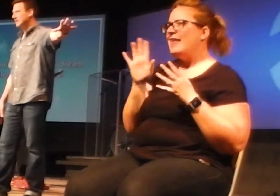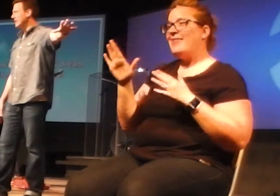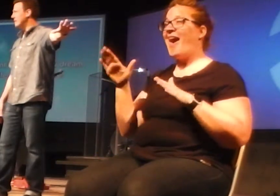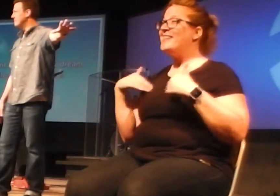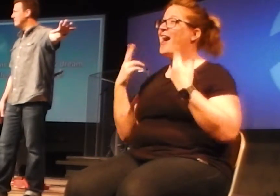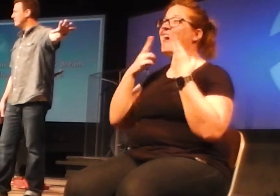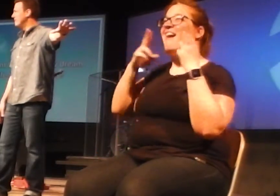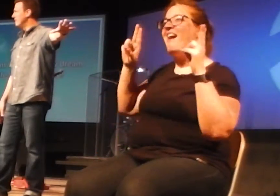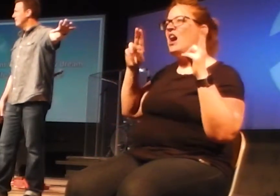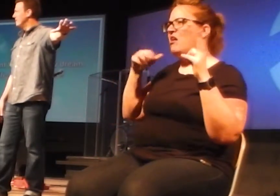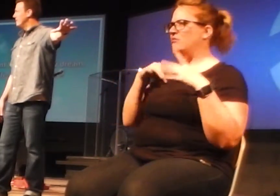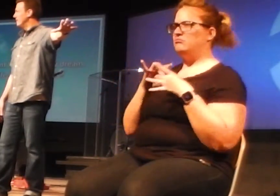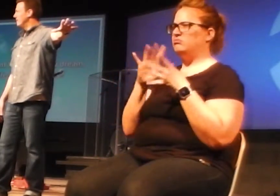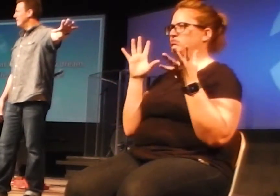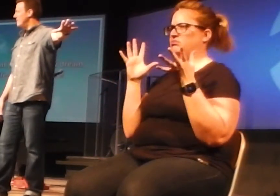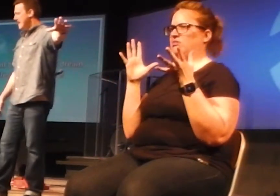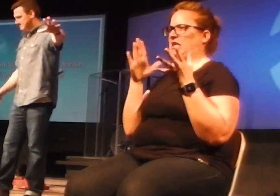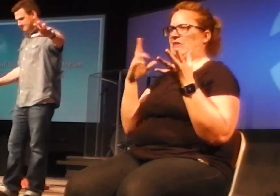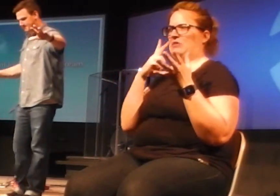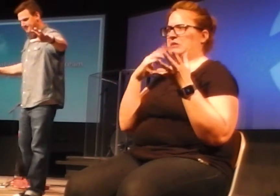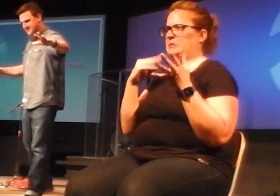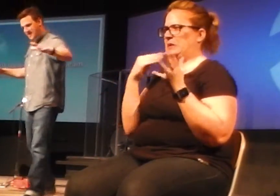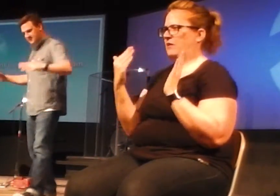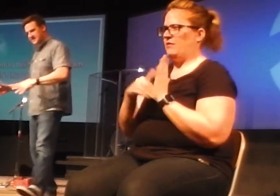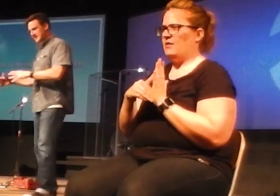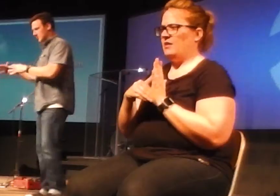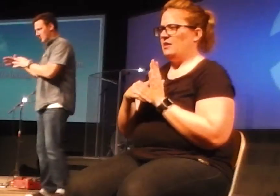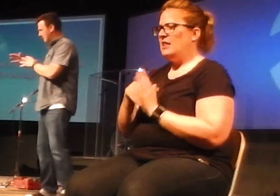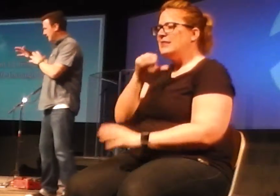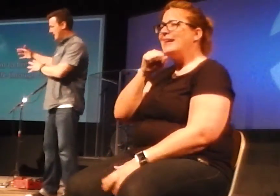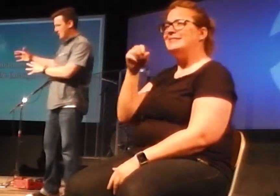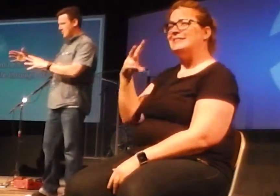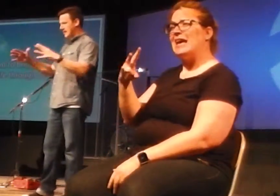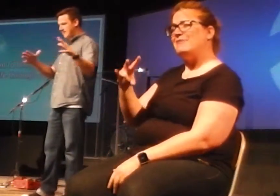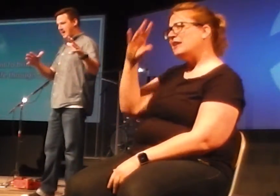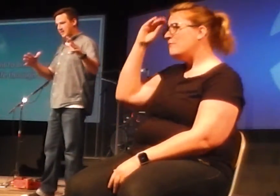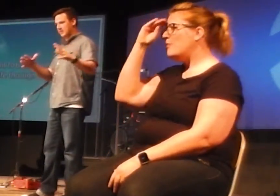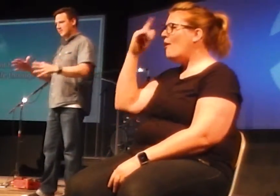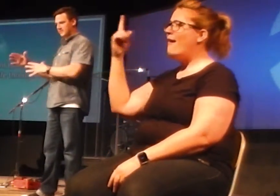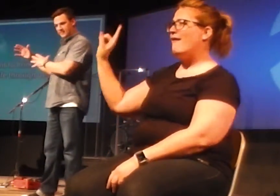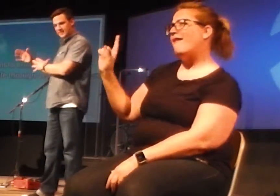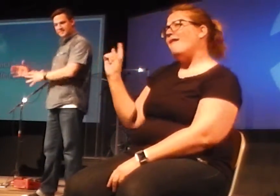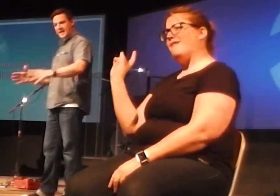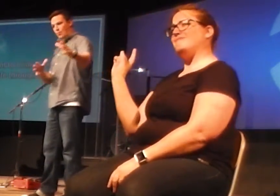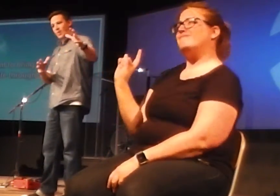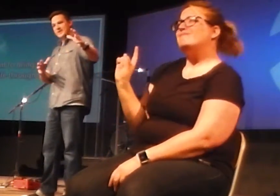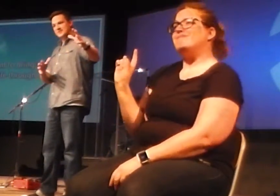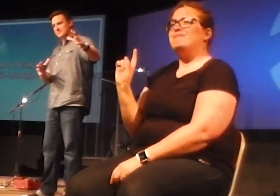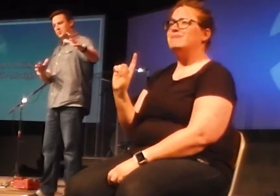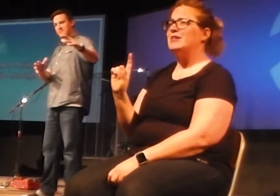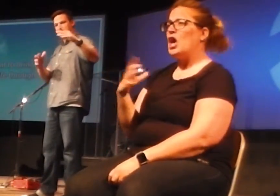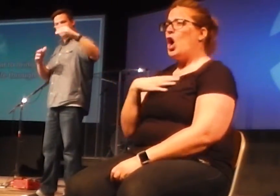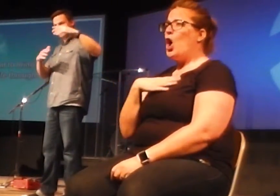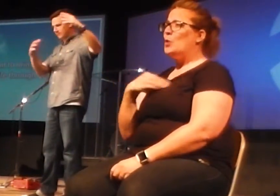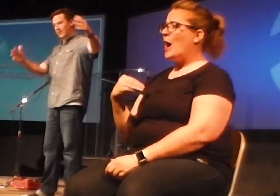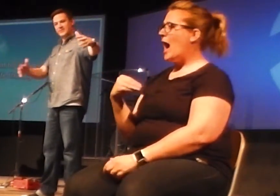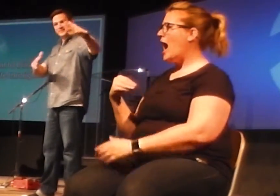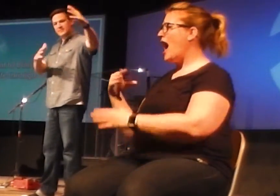again. And that 17-year-old kid who came out here, that white, suburban, relatively